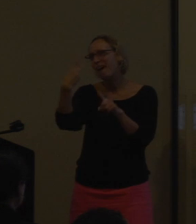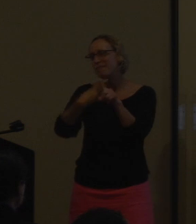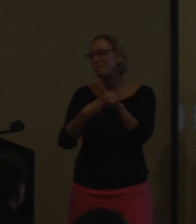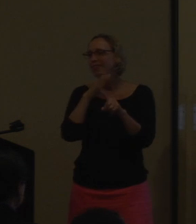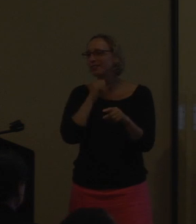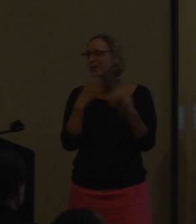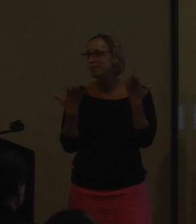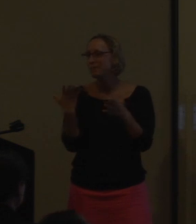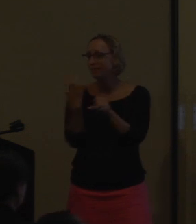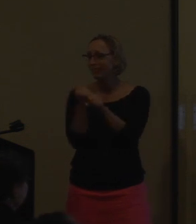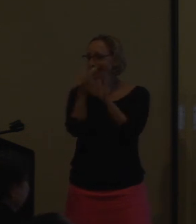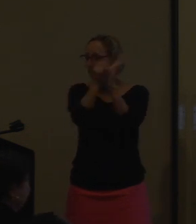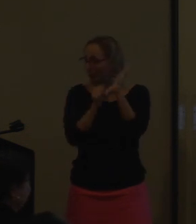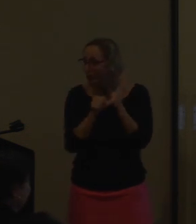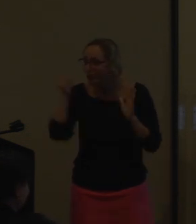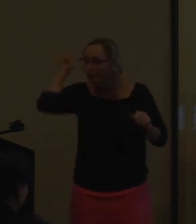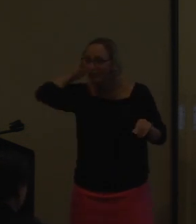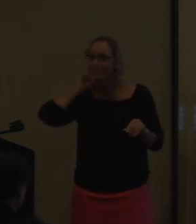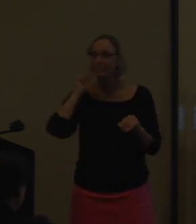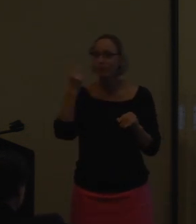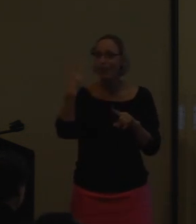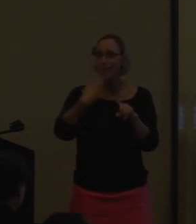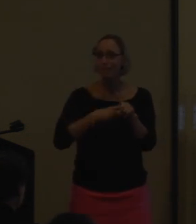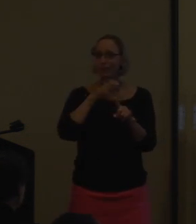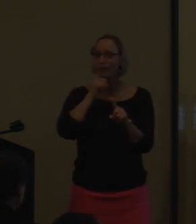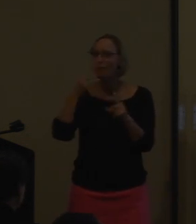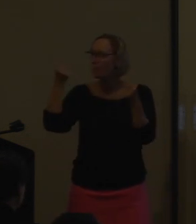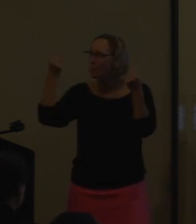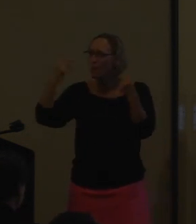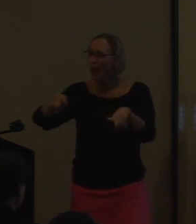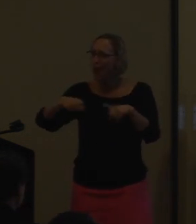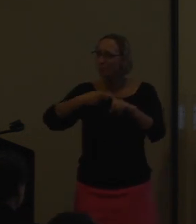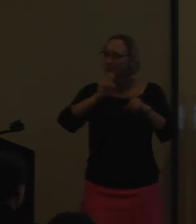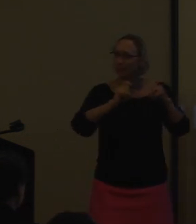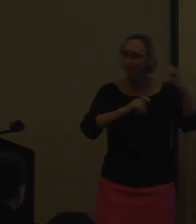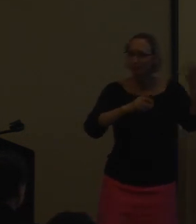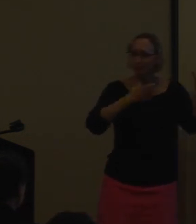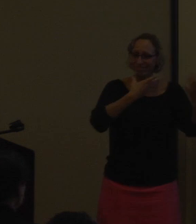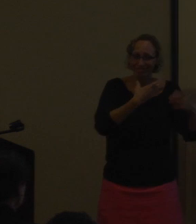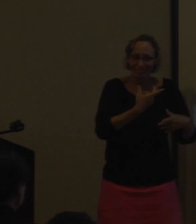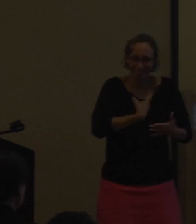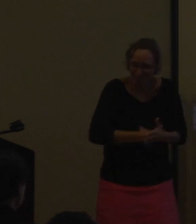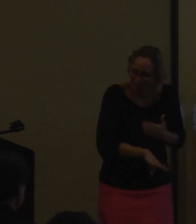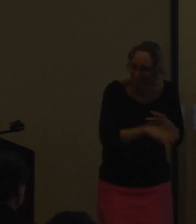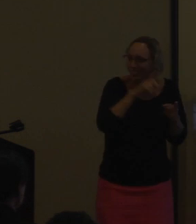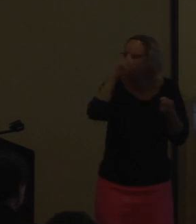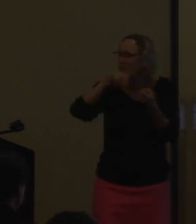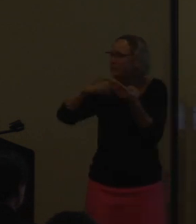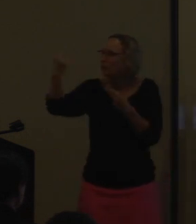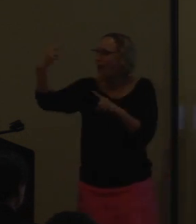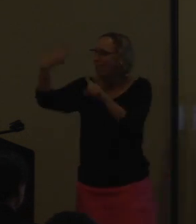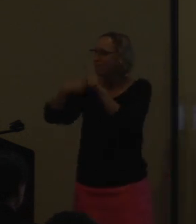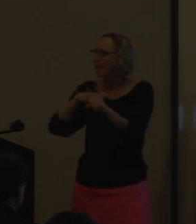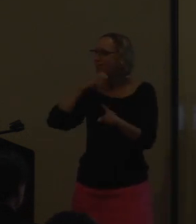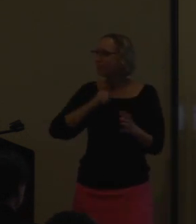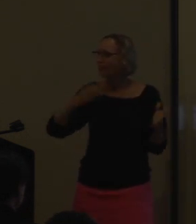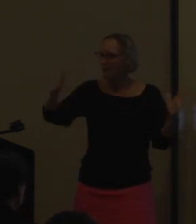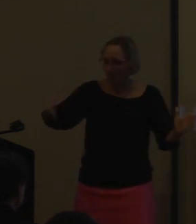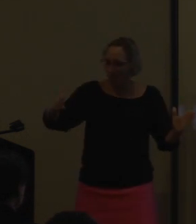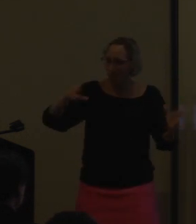And usually at 12 months old is when they get their surgery to get that cochlear implant. So what happened from birth to